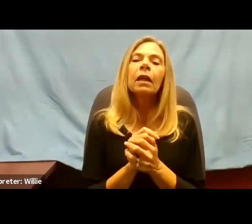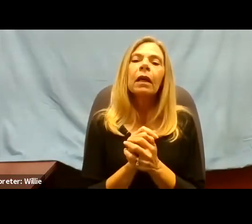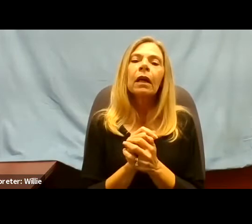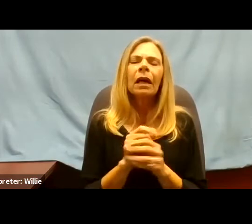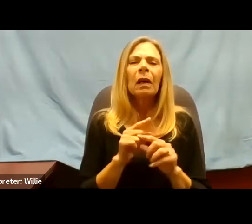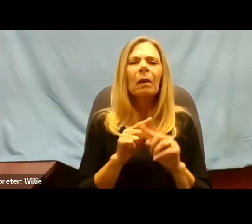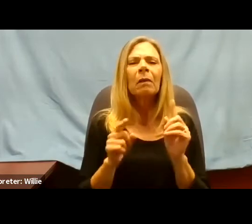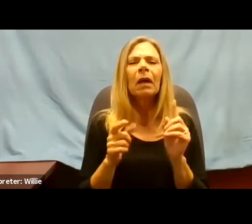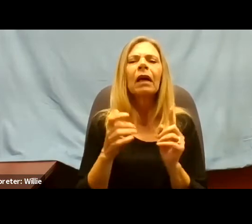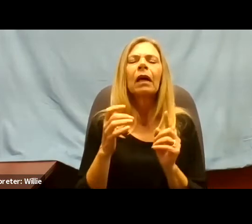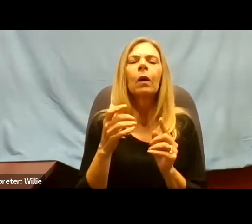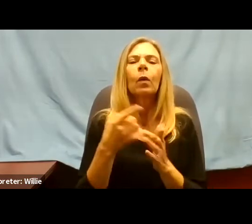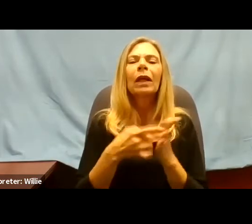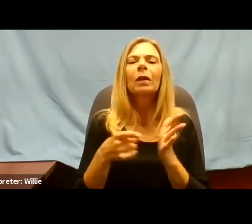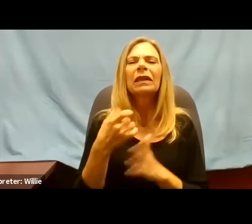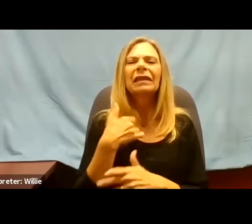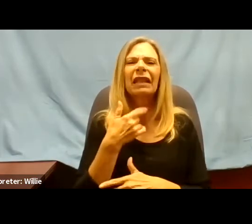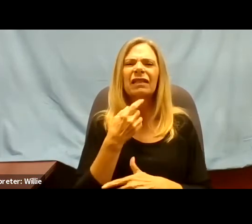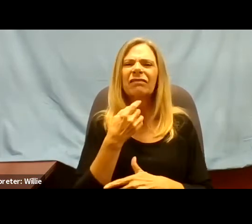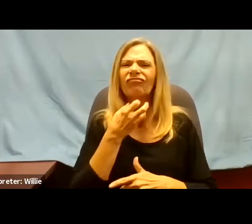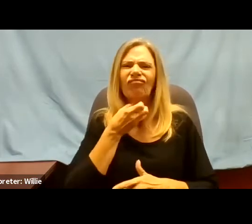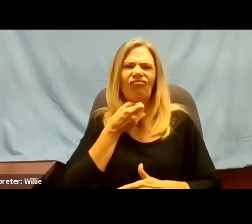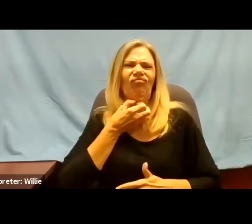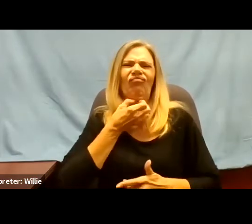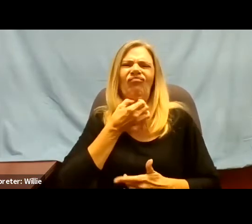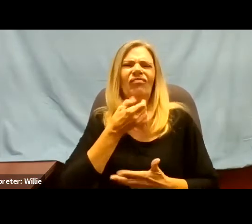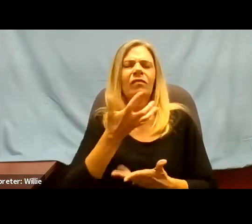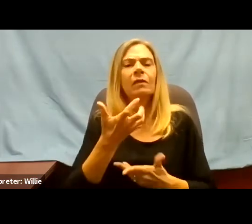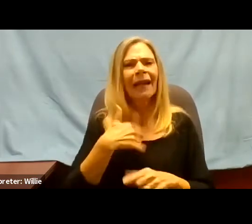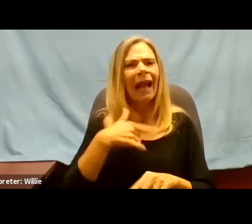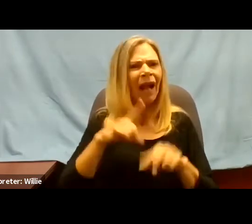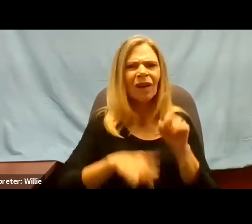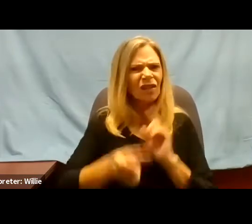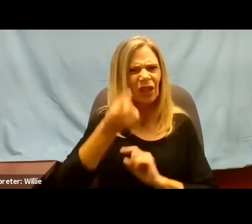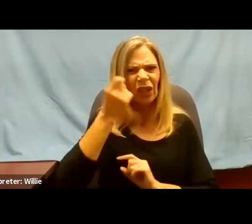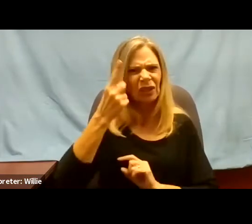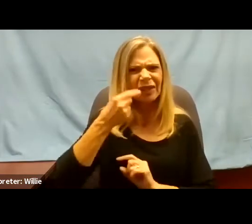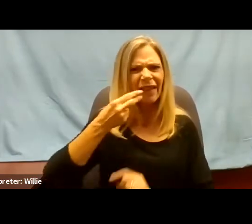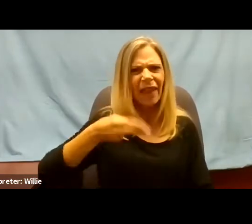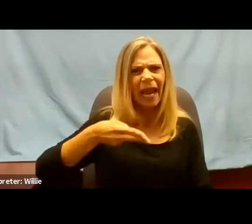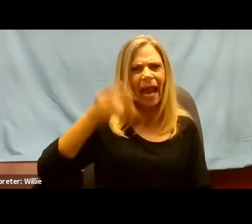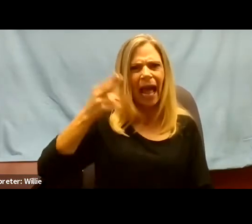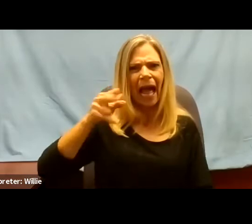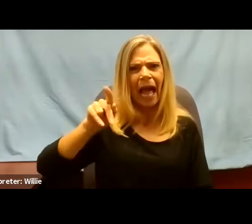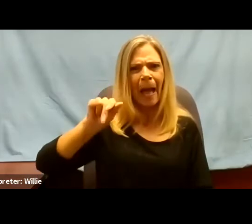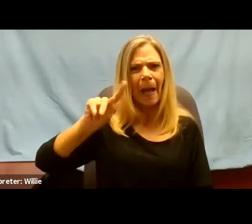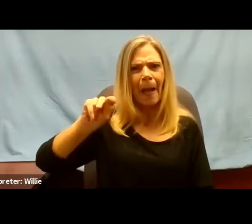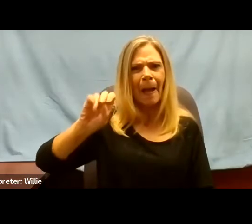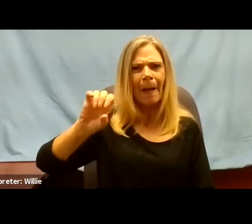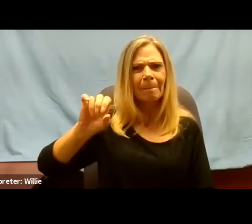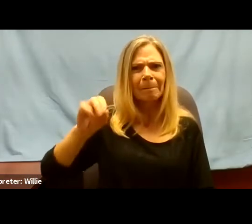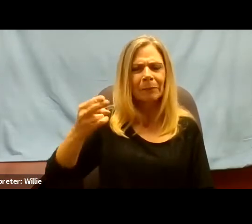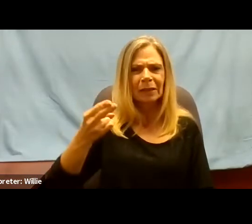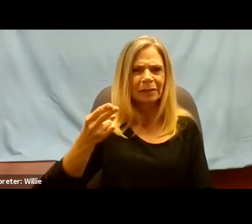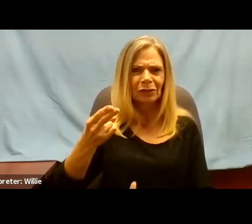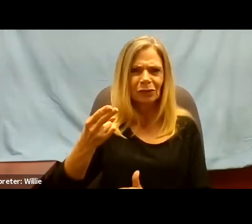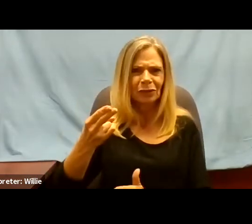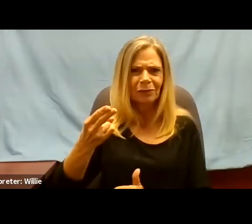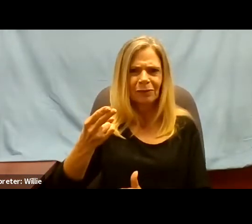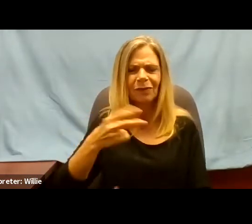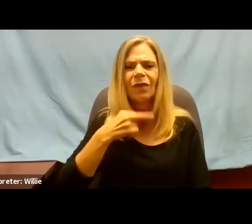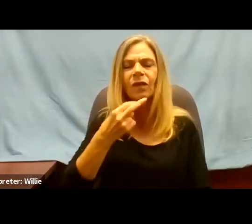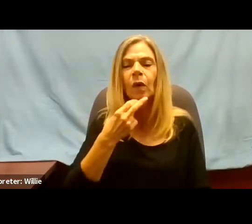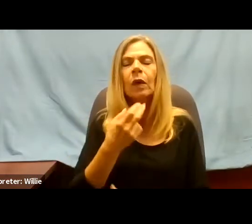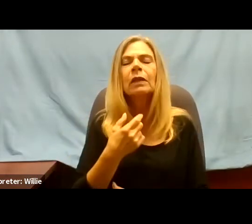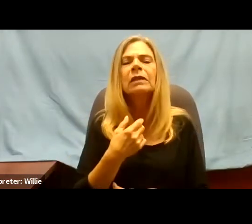level. Well, I couldn't hear all that high pitched stuff. If any of you who have been in the military or know about disabled veterans